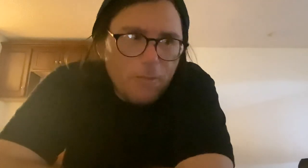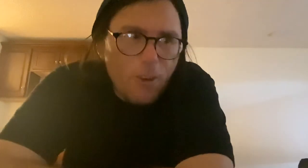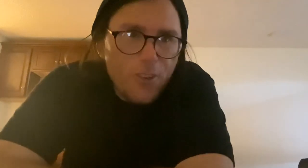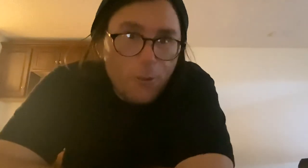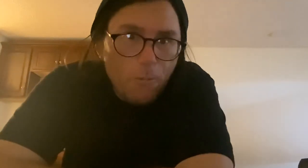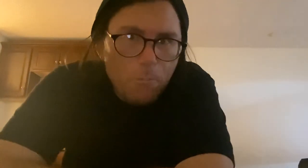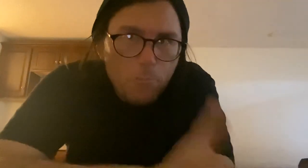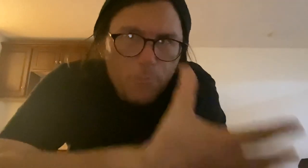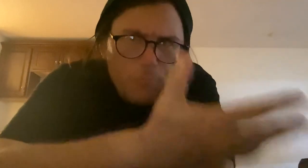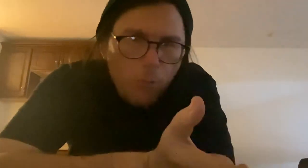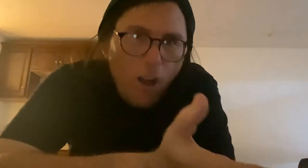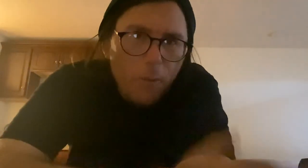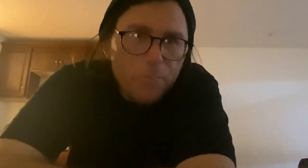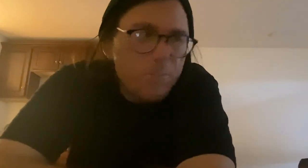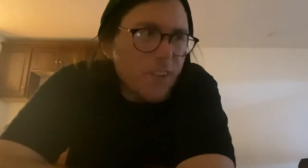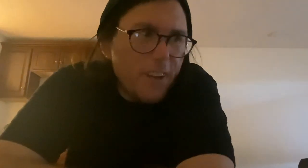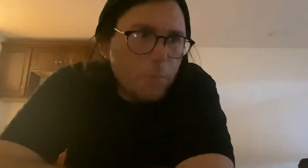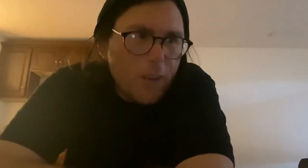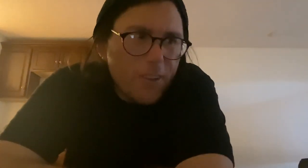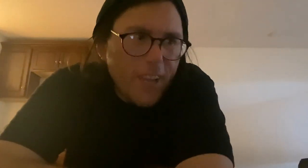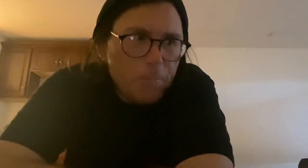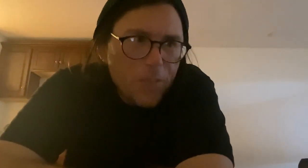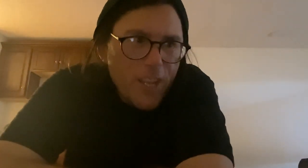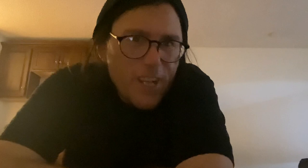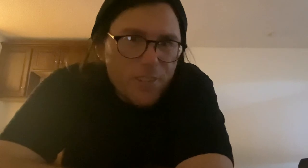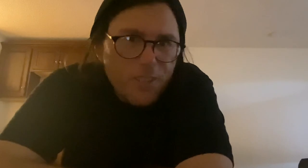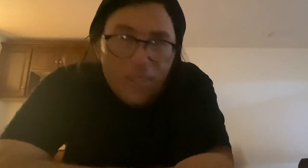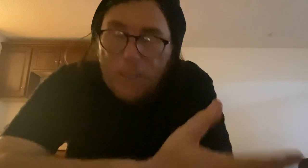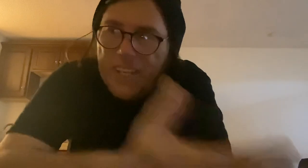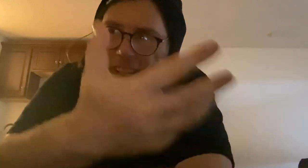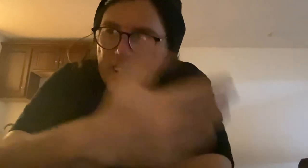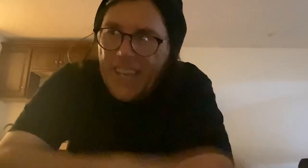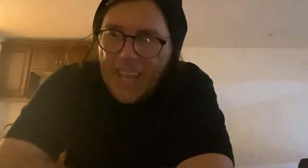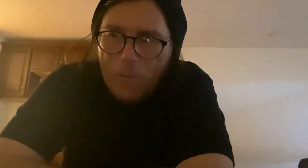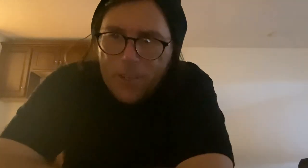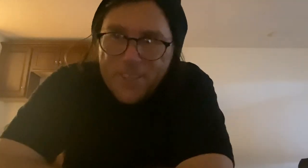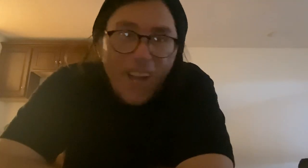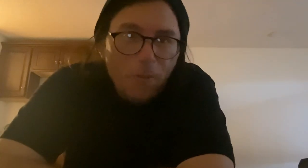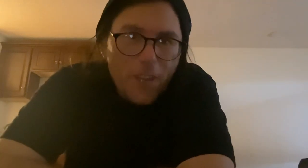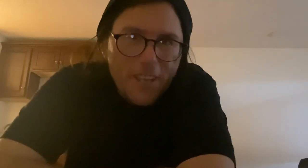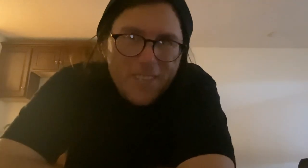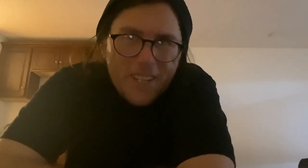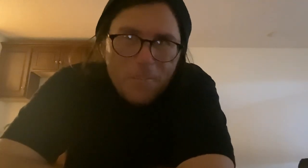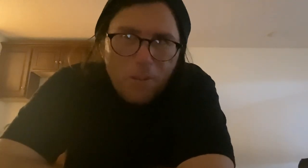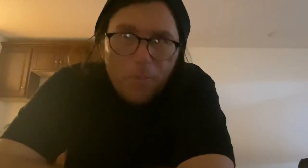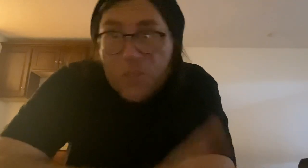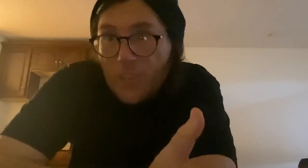our new problems of the modern day. In the beginning, it was not really seen as a problem. Some